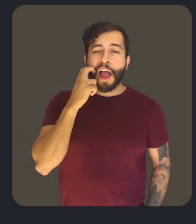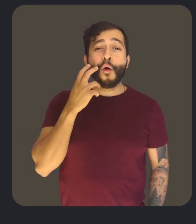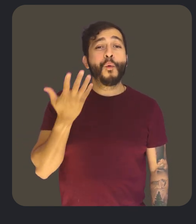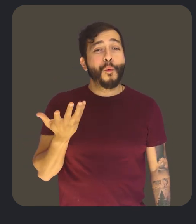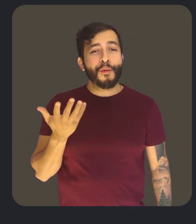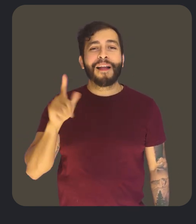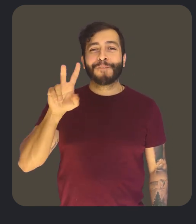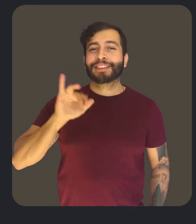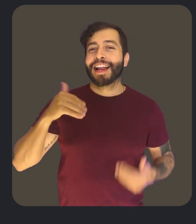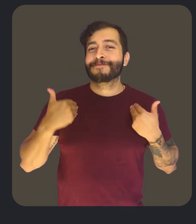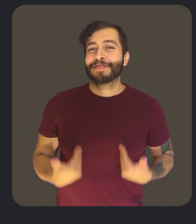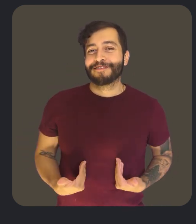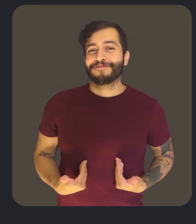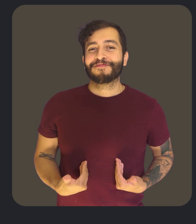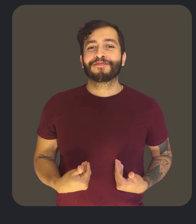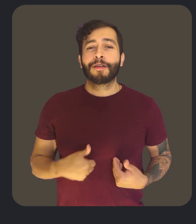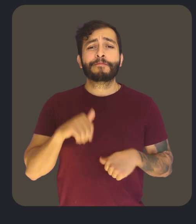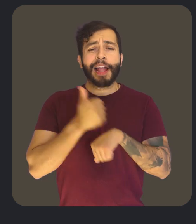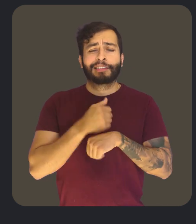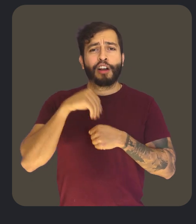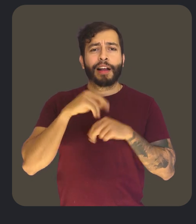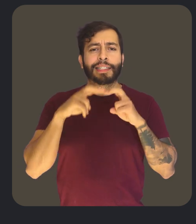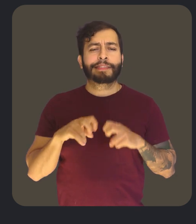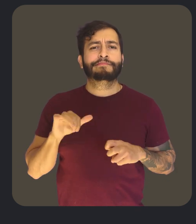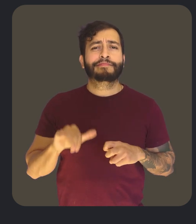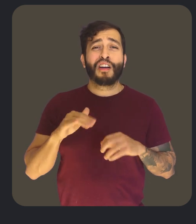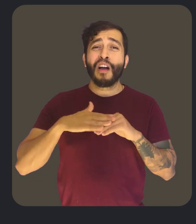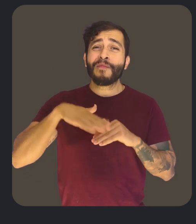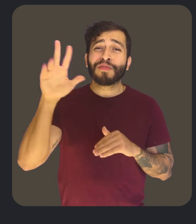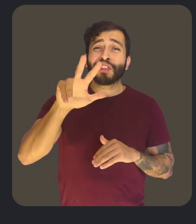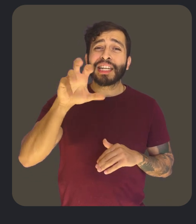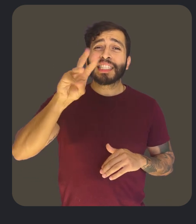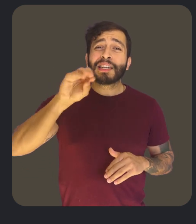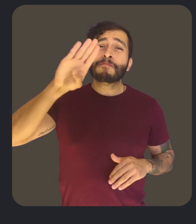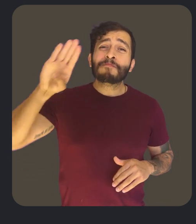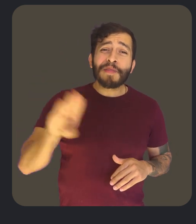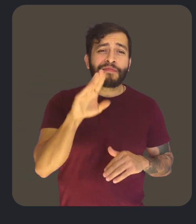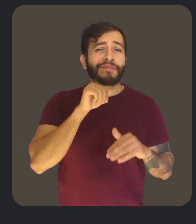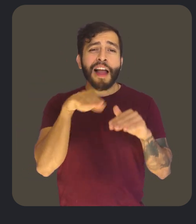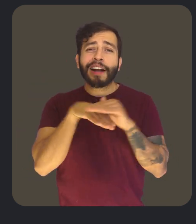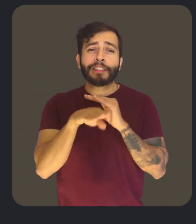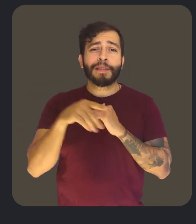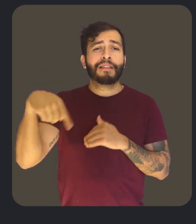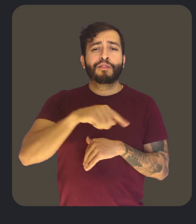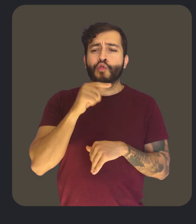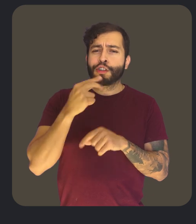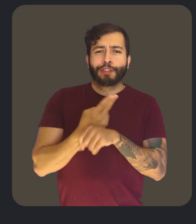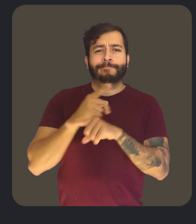people who are blind or have low vision, like me. And based on our internal analysis, there are more than 360 billion PDFs online that are